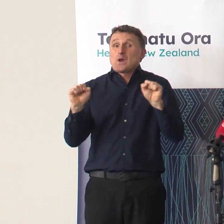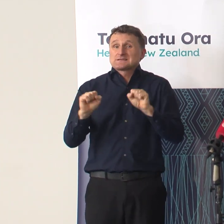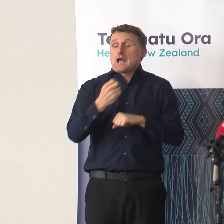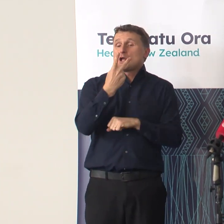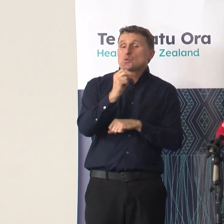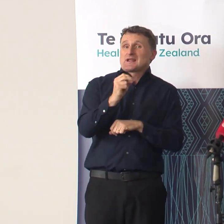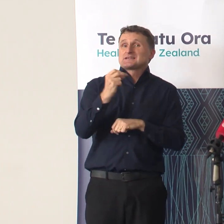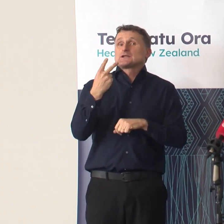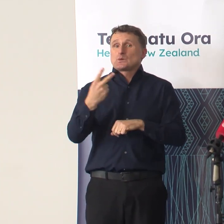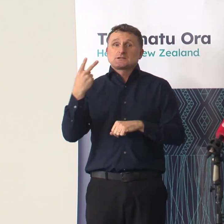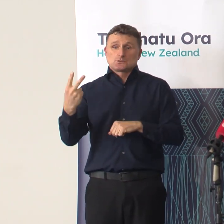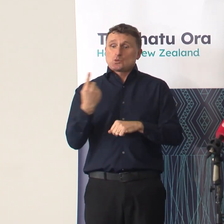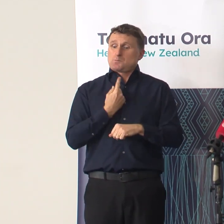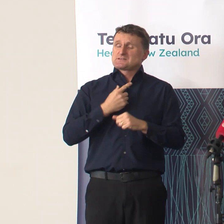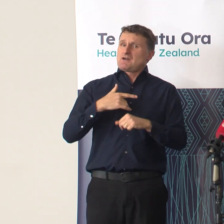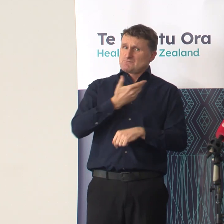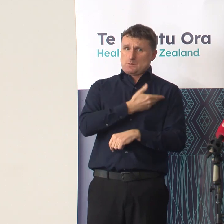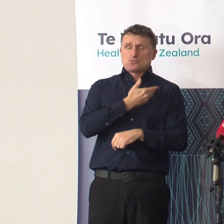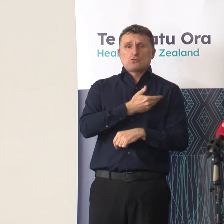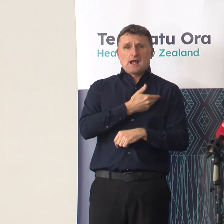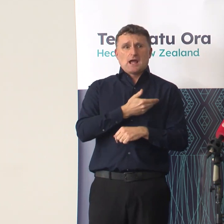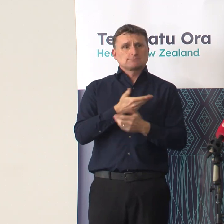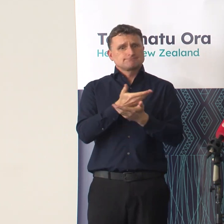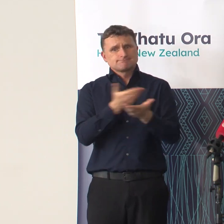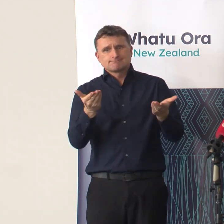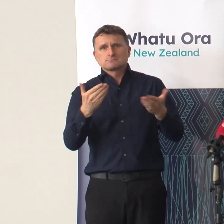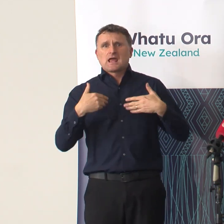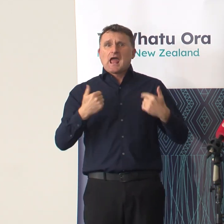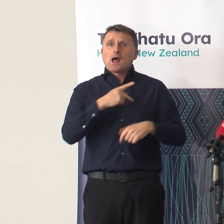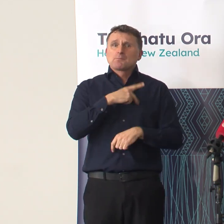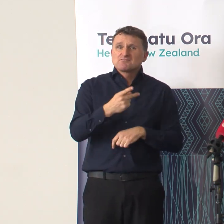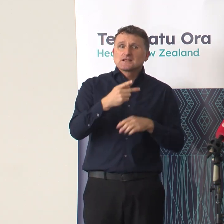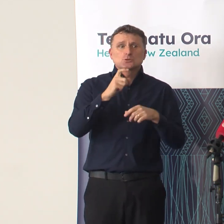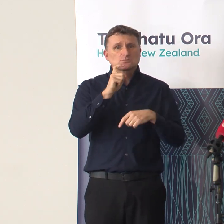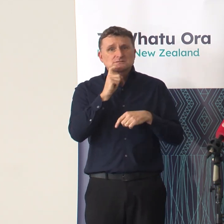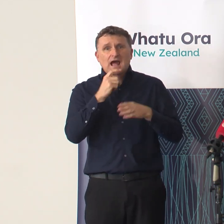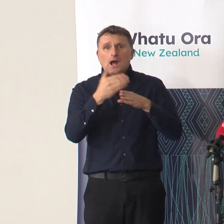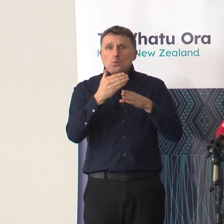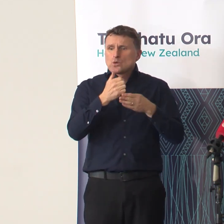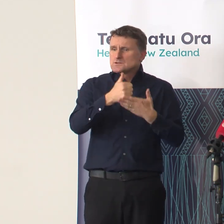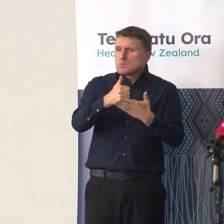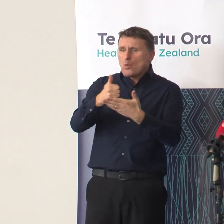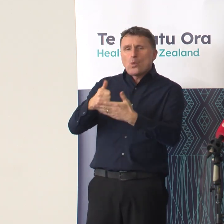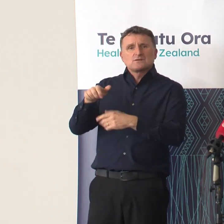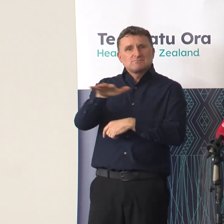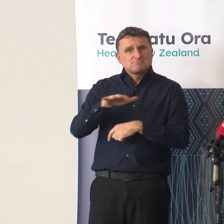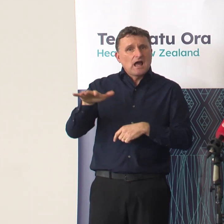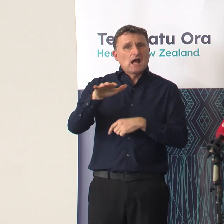to be part of this system of health workers striving every day to make a difference to our patients, whānau and communities.